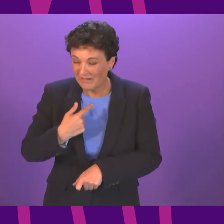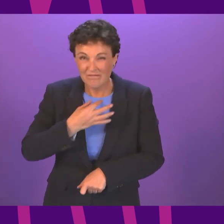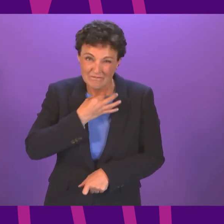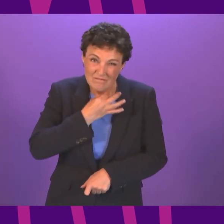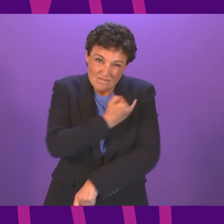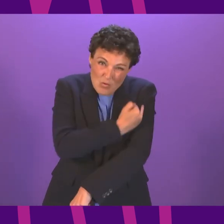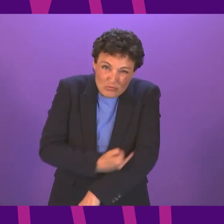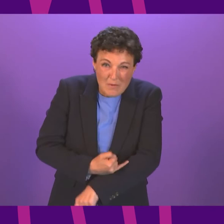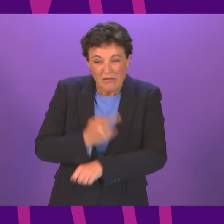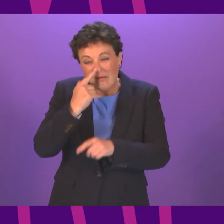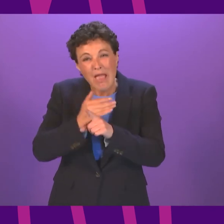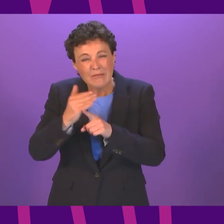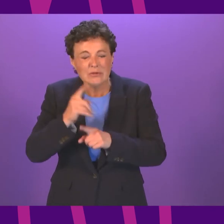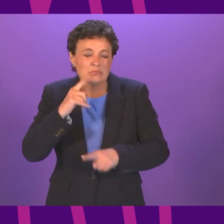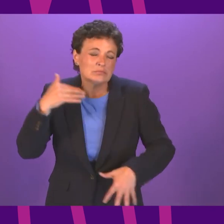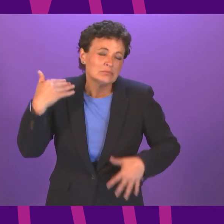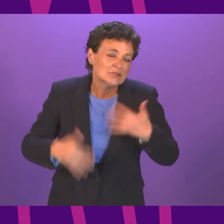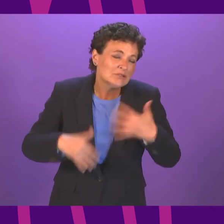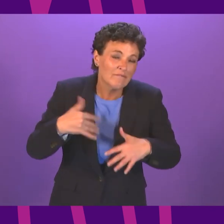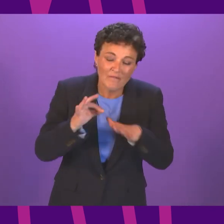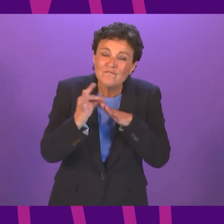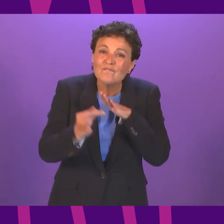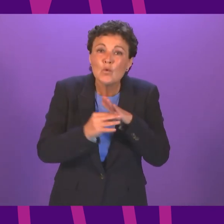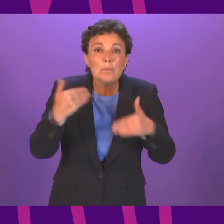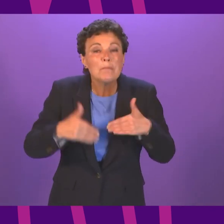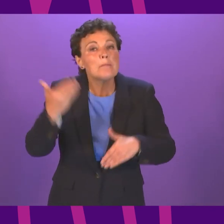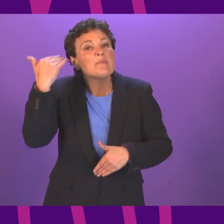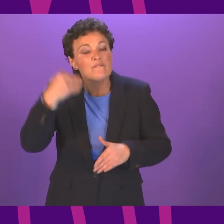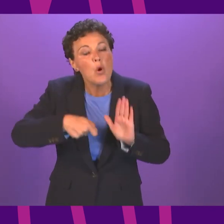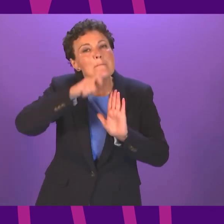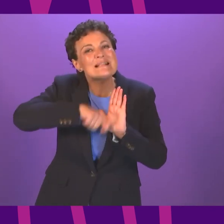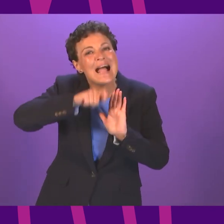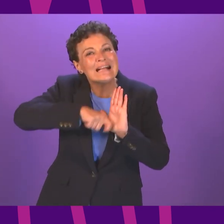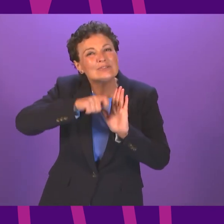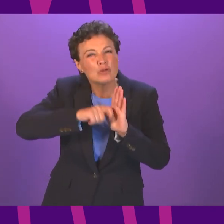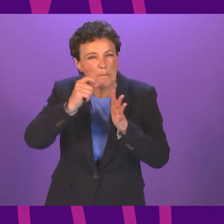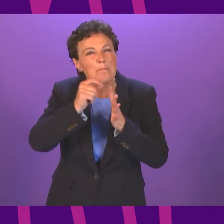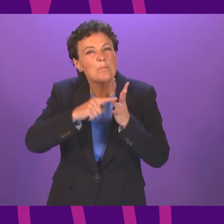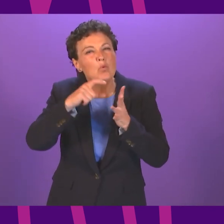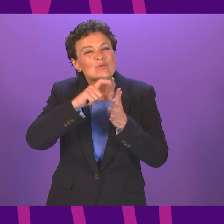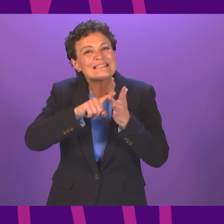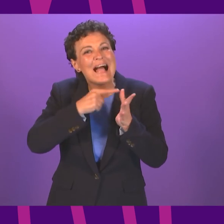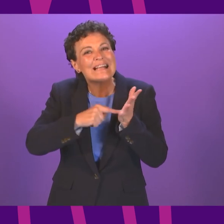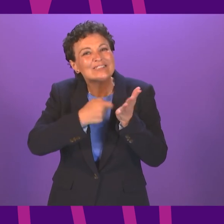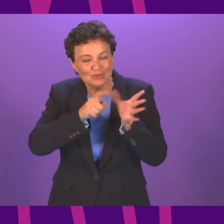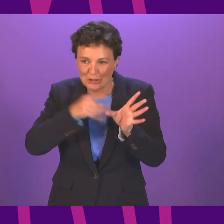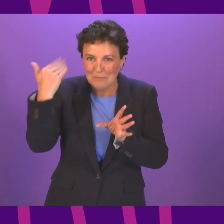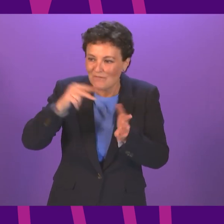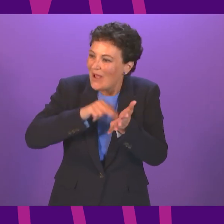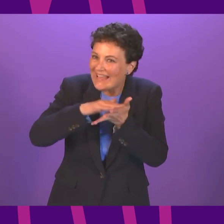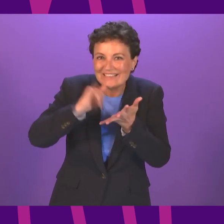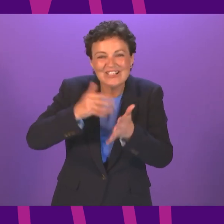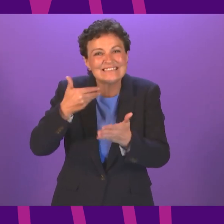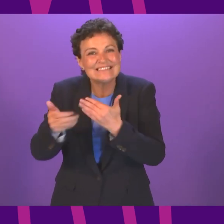have been suffering from chronic foot pain. Podiatry treatment used to be handled by the NHS, but since COVID, GPs have turned patients away,